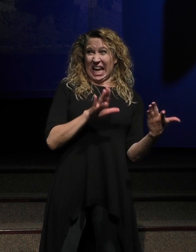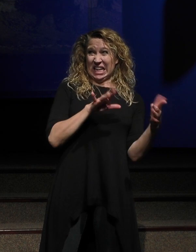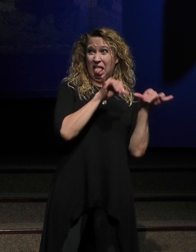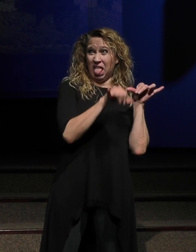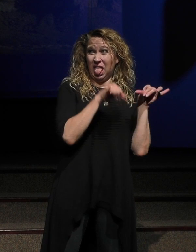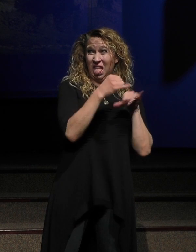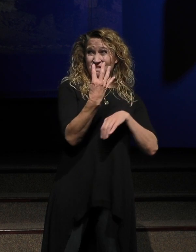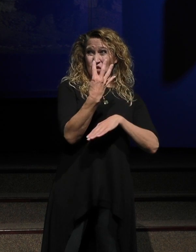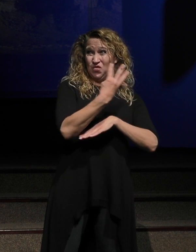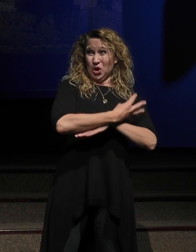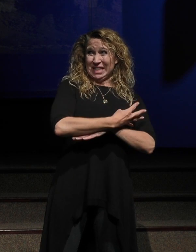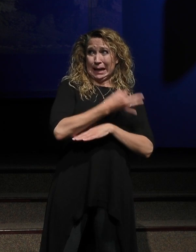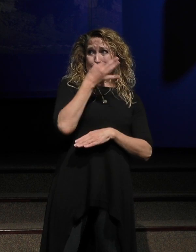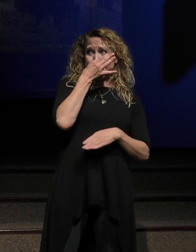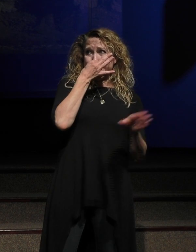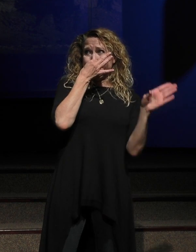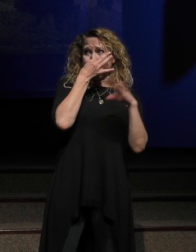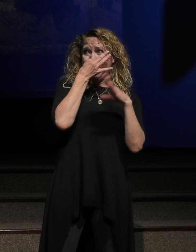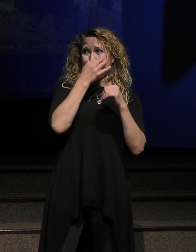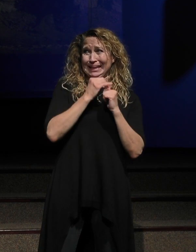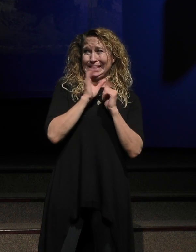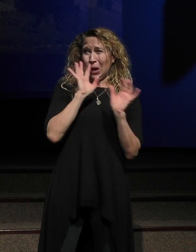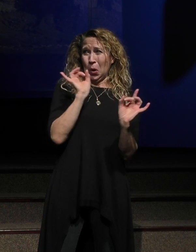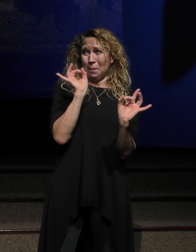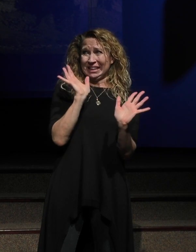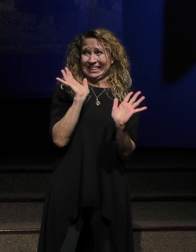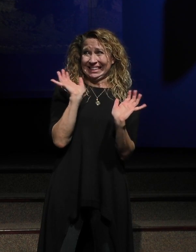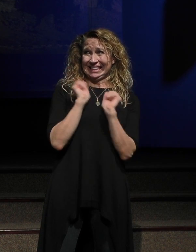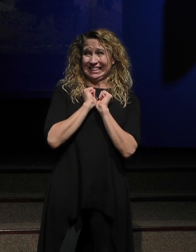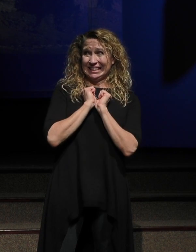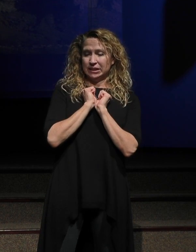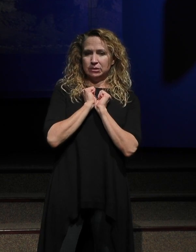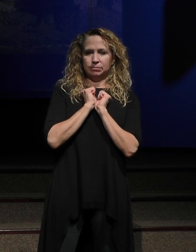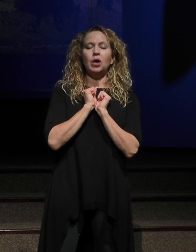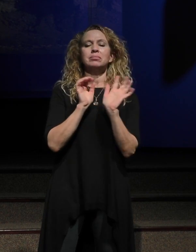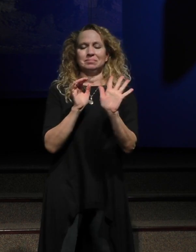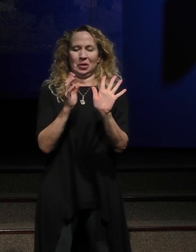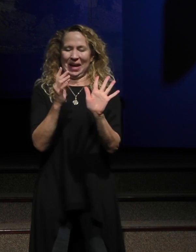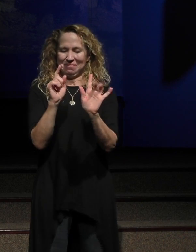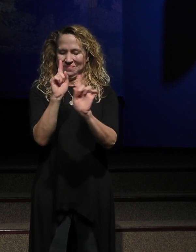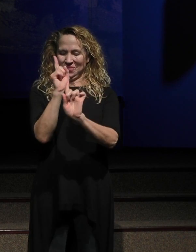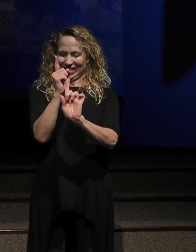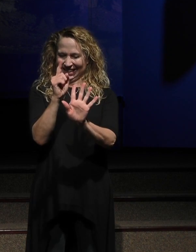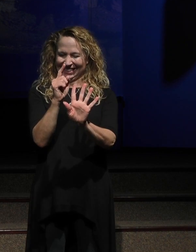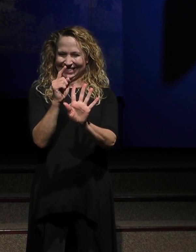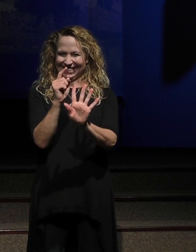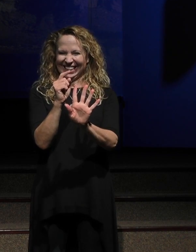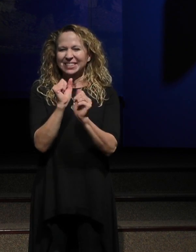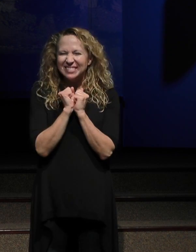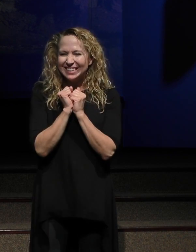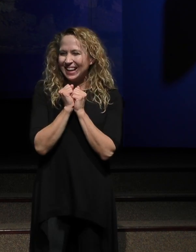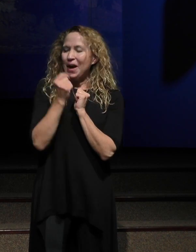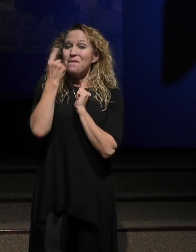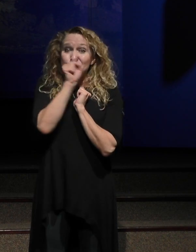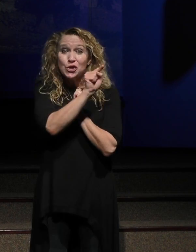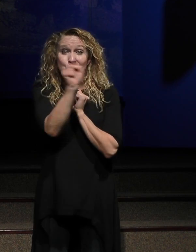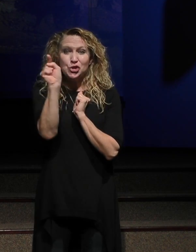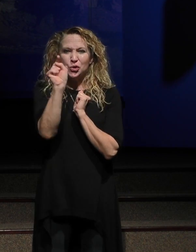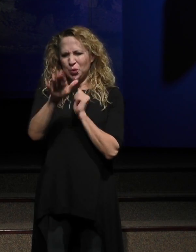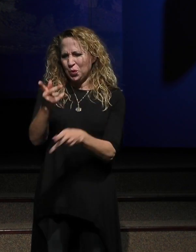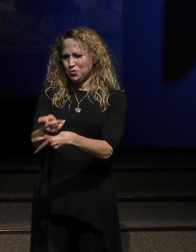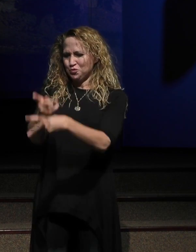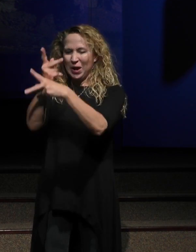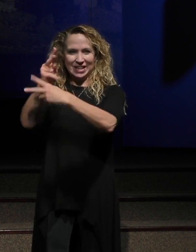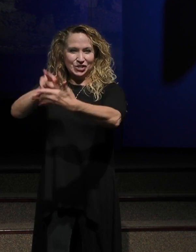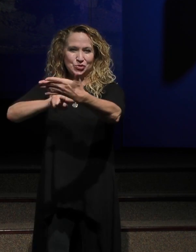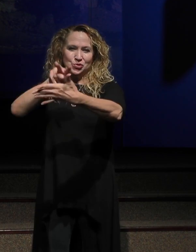four days. The smell will be terrible. Now come back to me just for a second. Those, for those of you who are raised